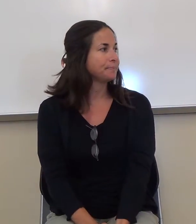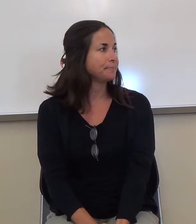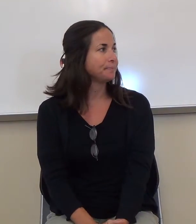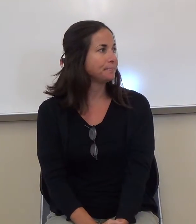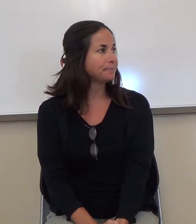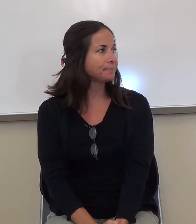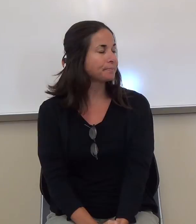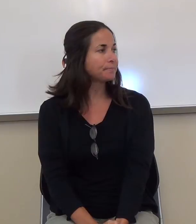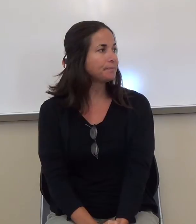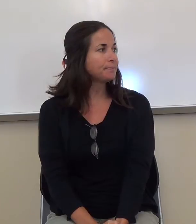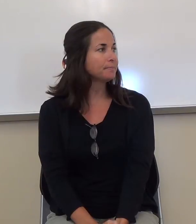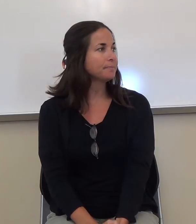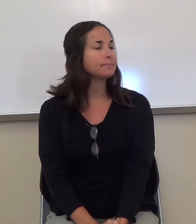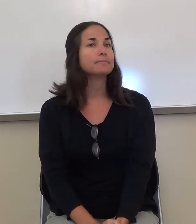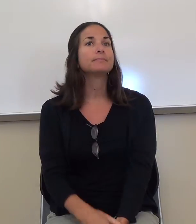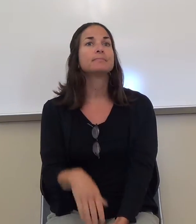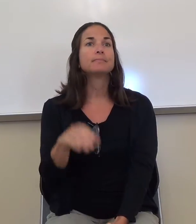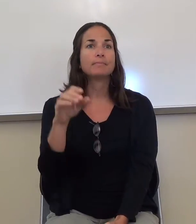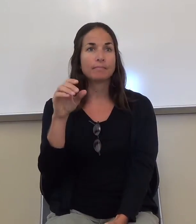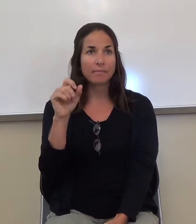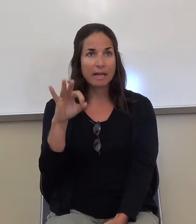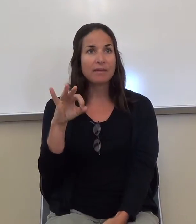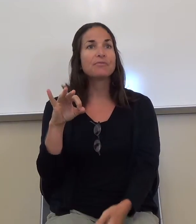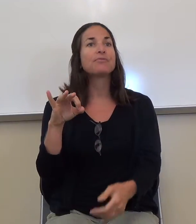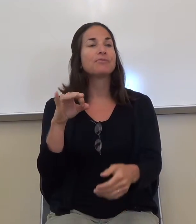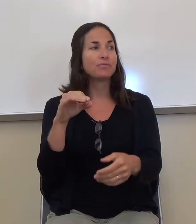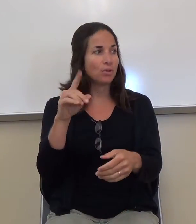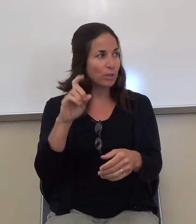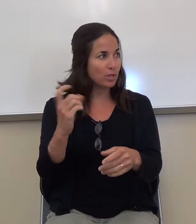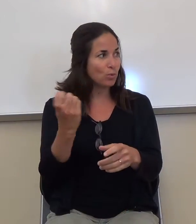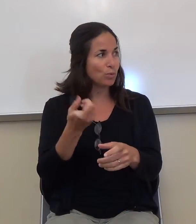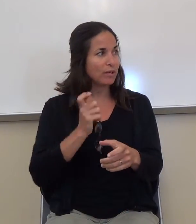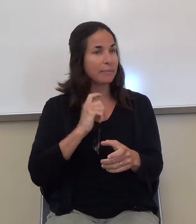That's always how it is. If you have something to turn in, it always just goes right up here.